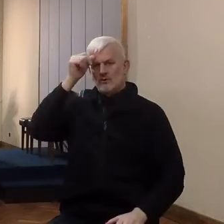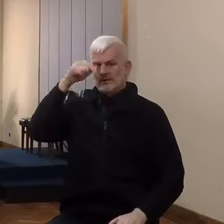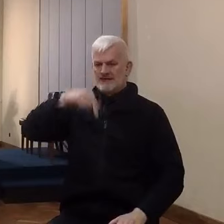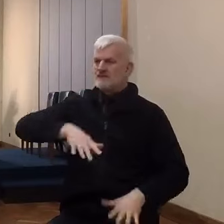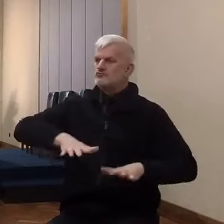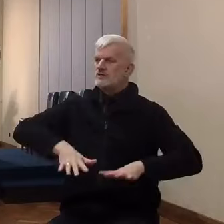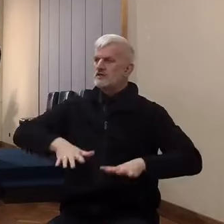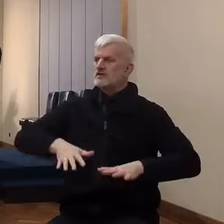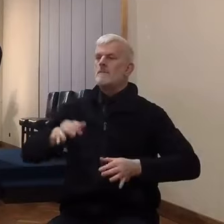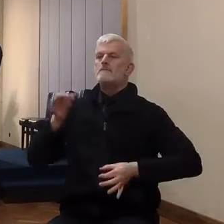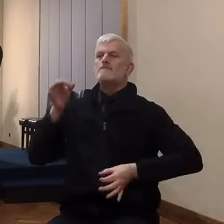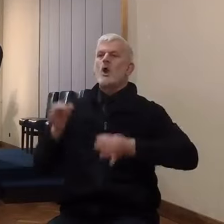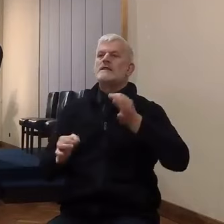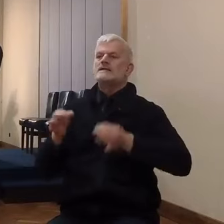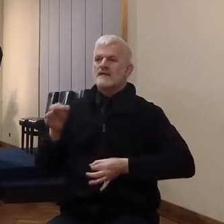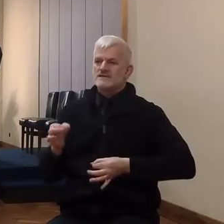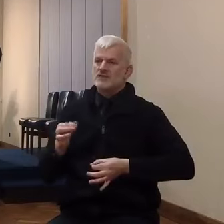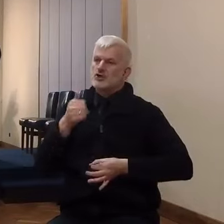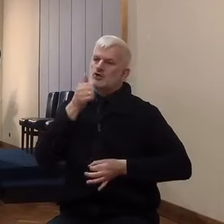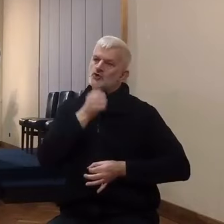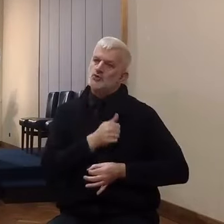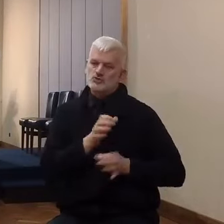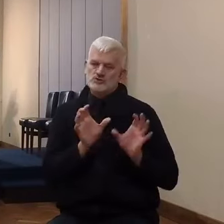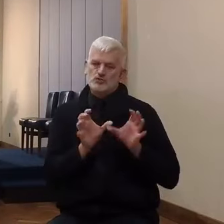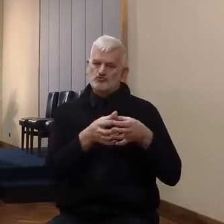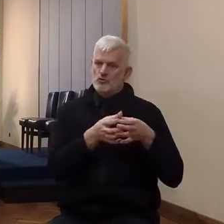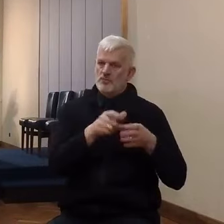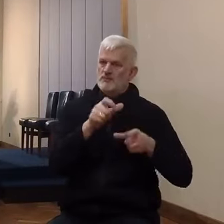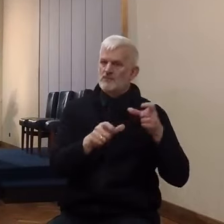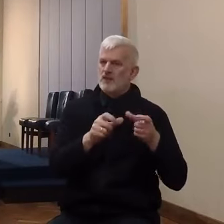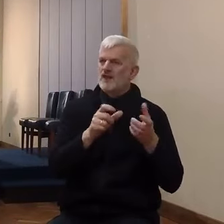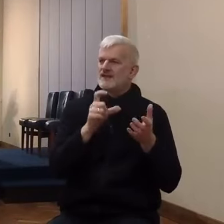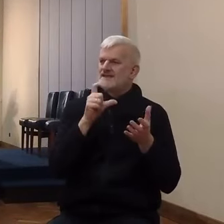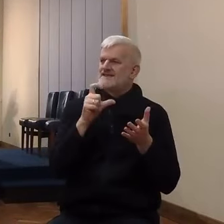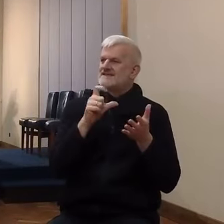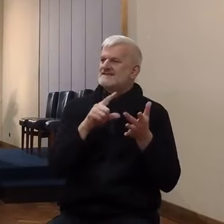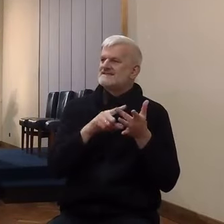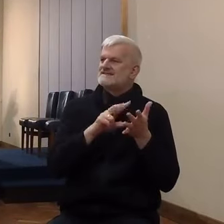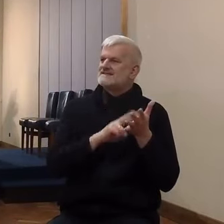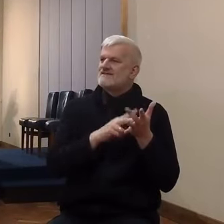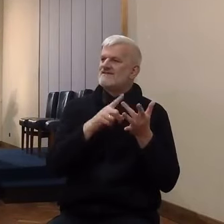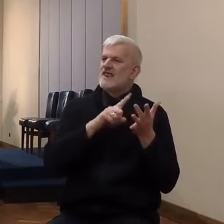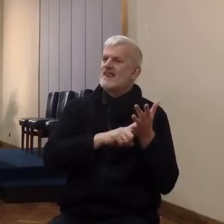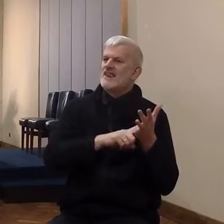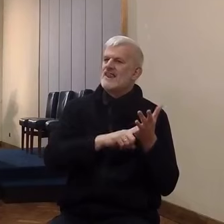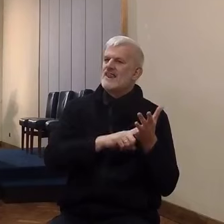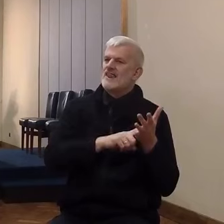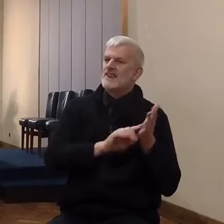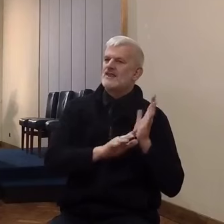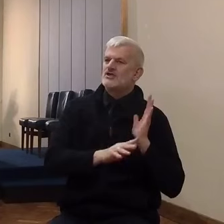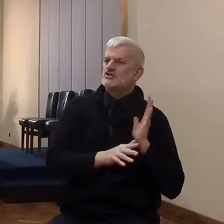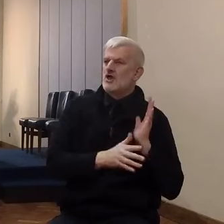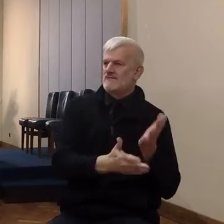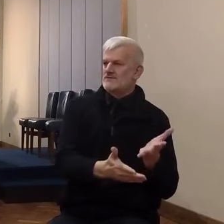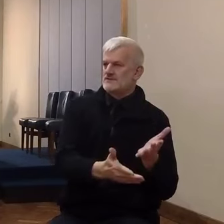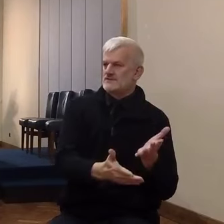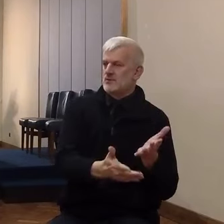service was to look after administration and practical things and then carrying out the policy not